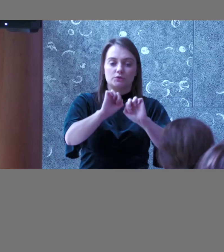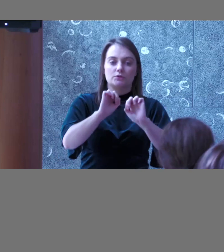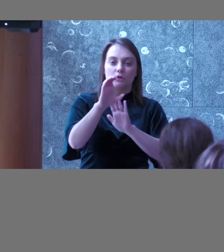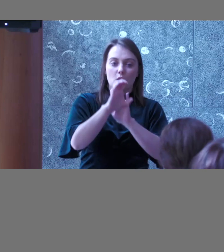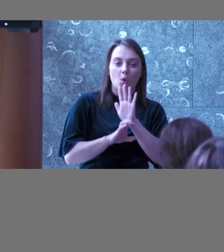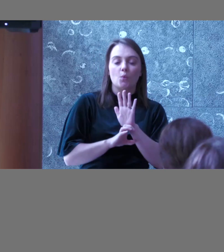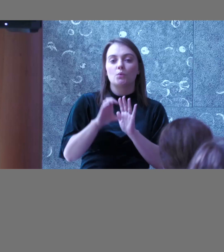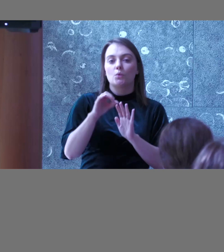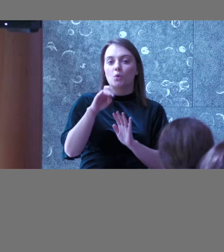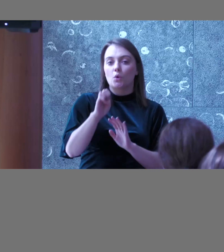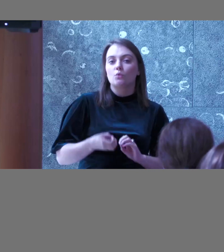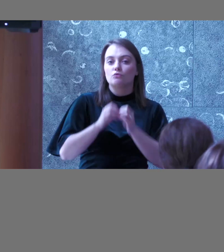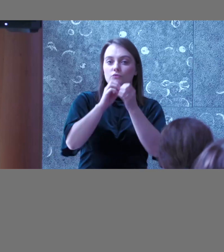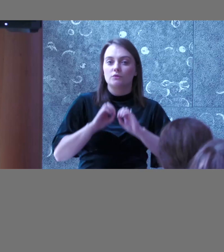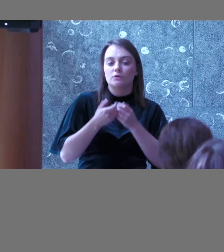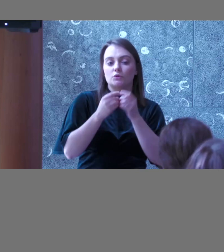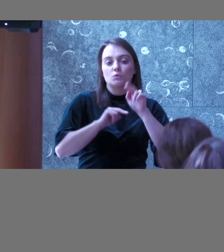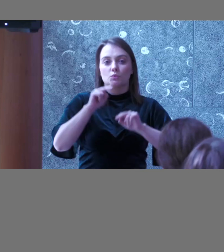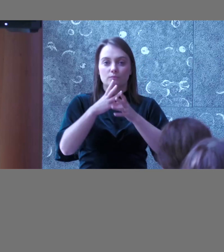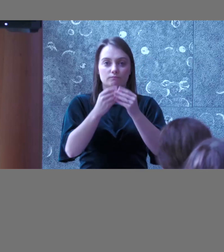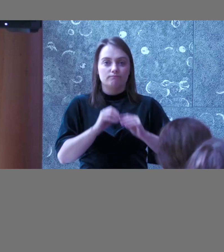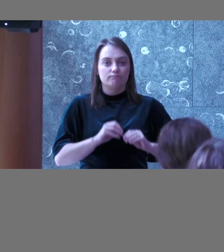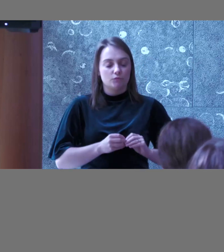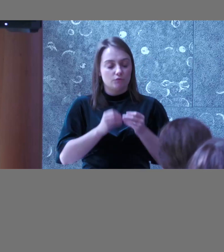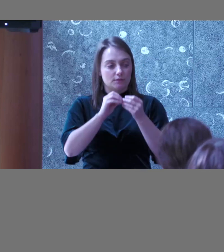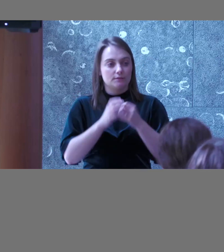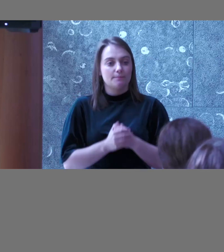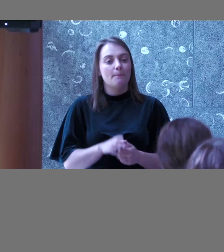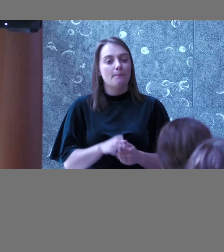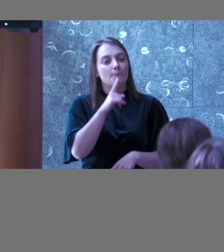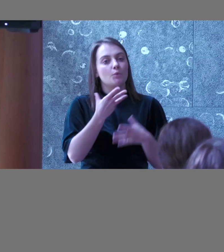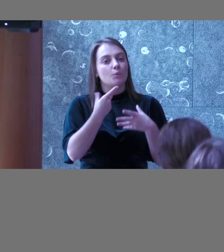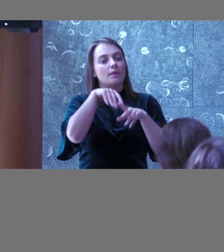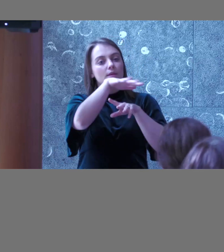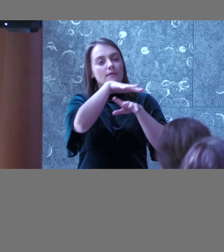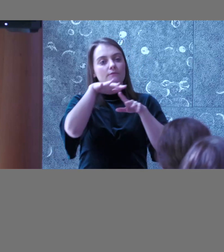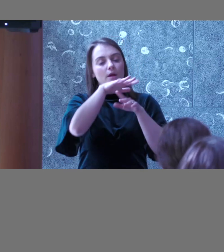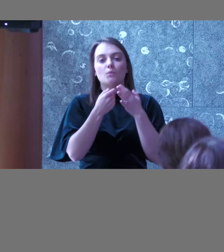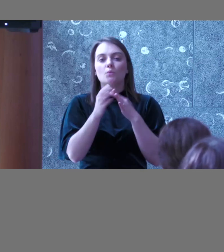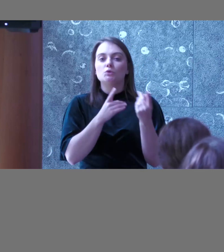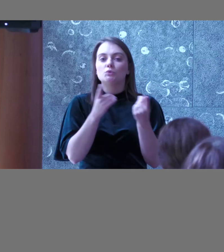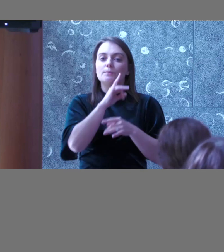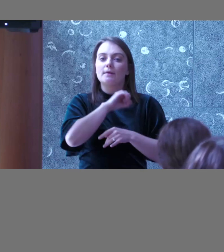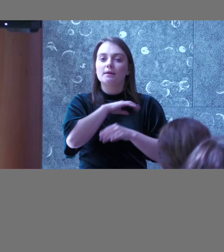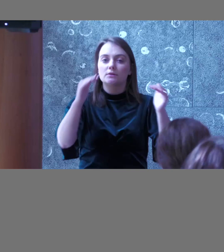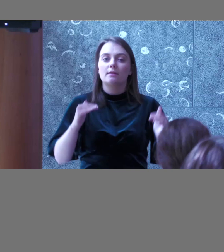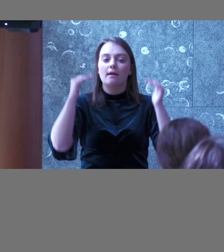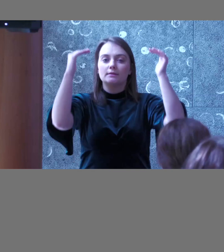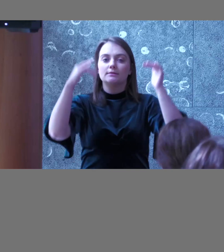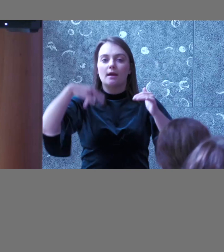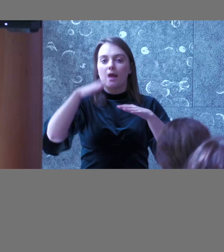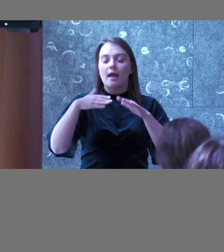and pushing new features to production in that environment what do you do to ensure that you're maintaining that high level of